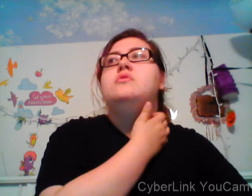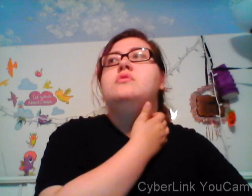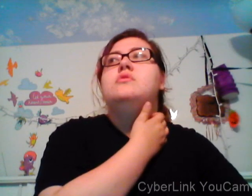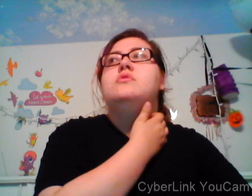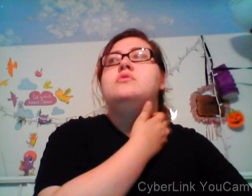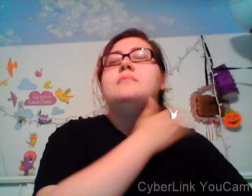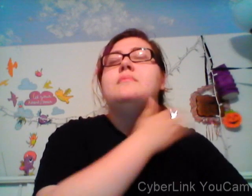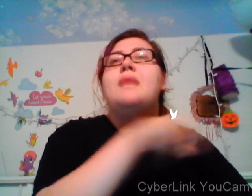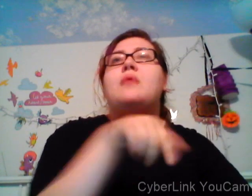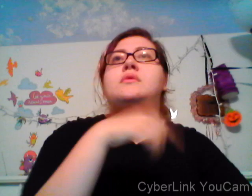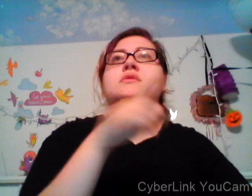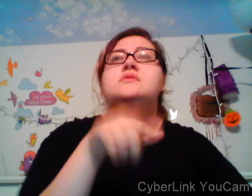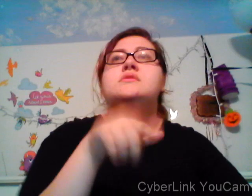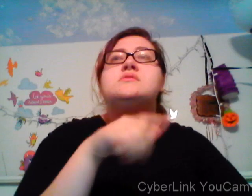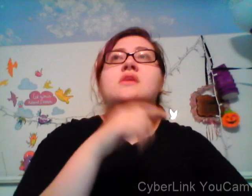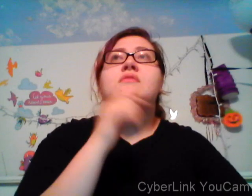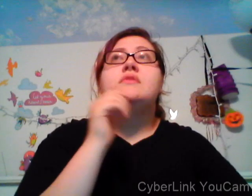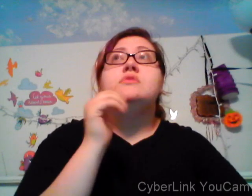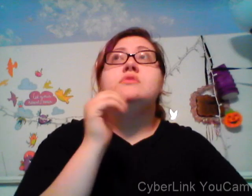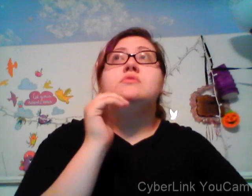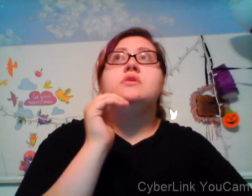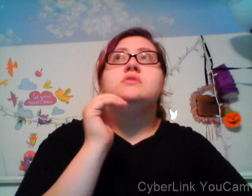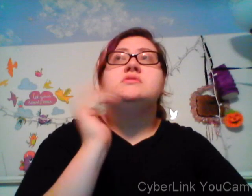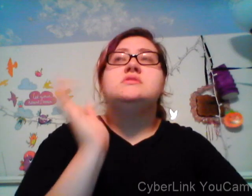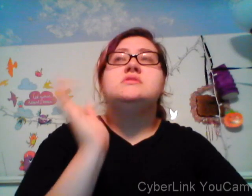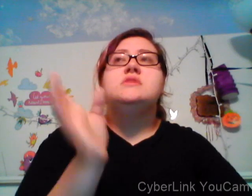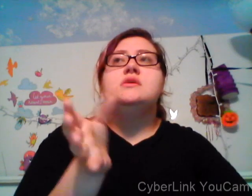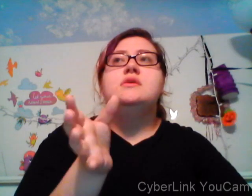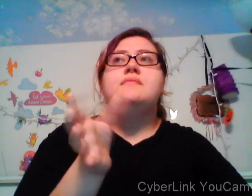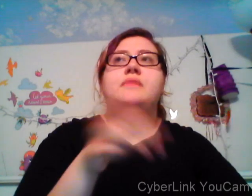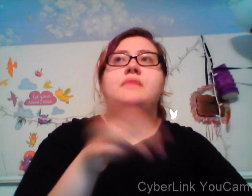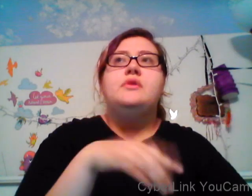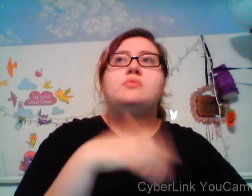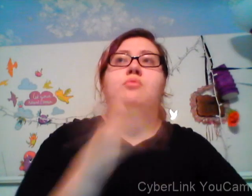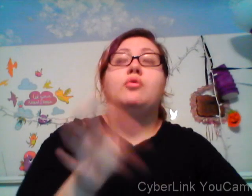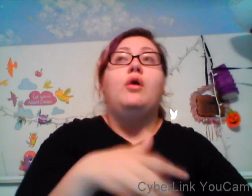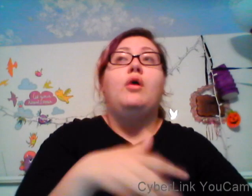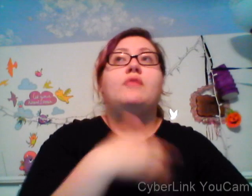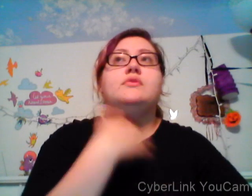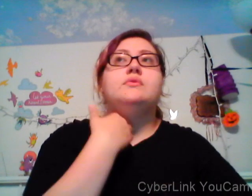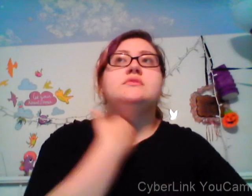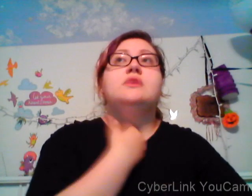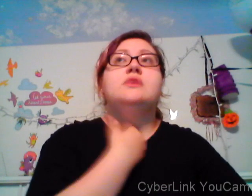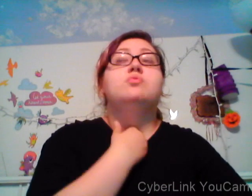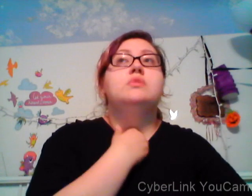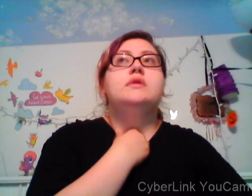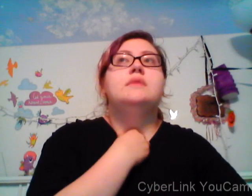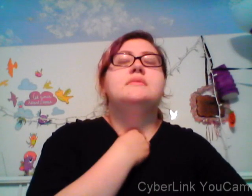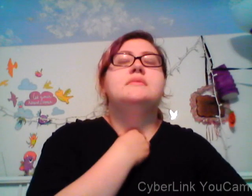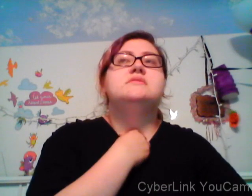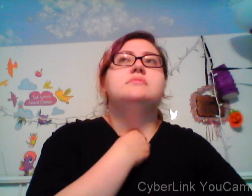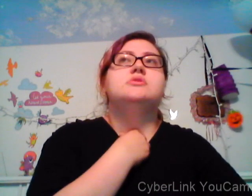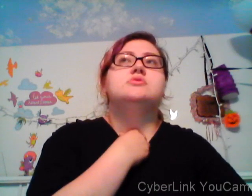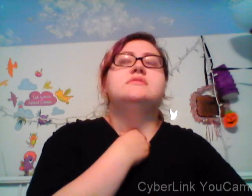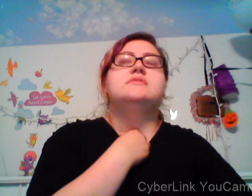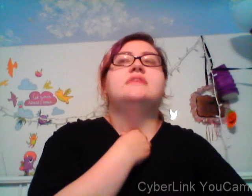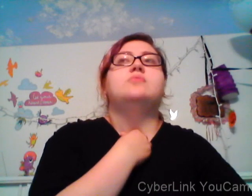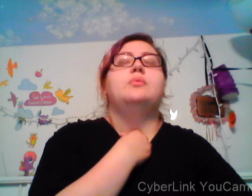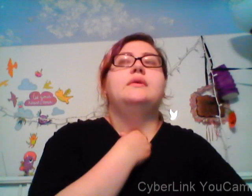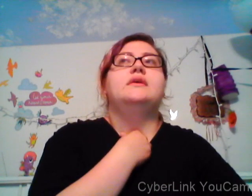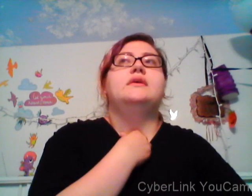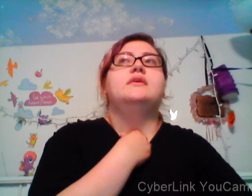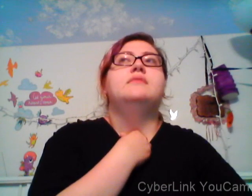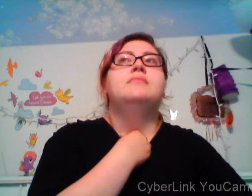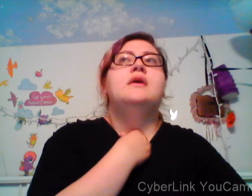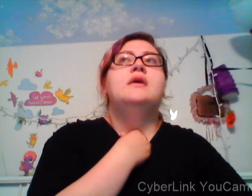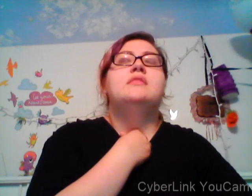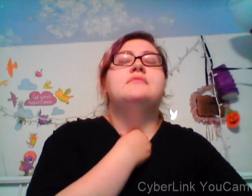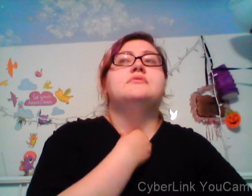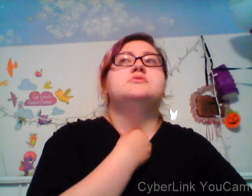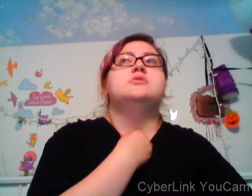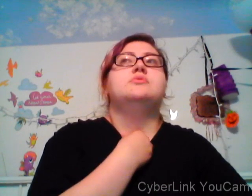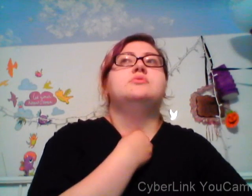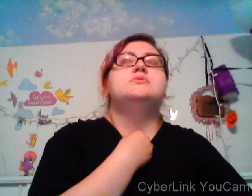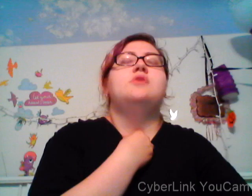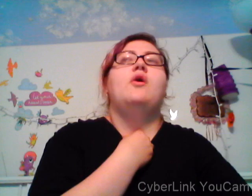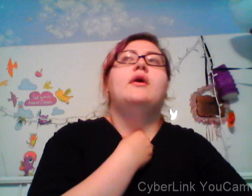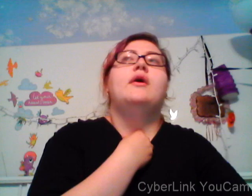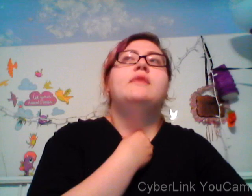but you know the first year I didn't really like the way we saw it we didn't actually get into the park we didn't pay to get into the park there are a